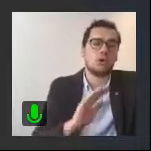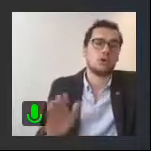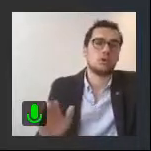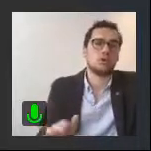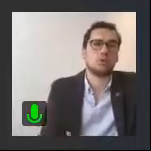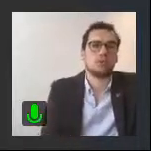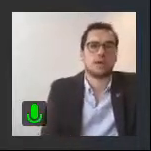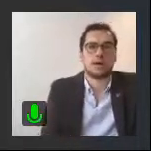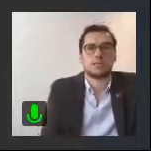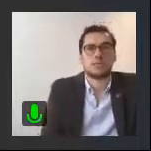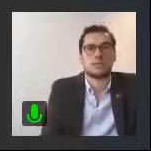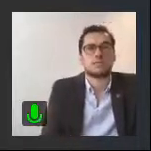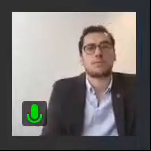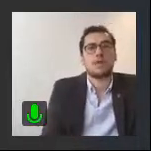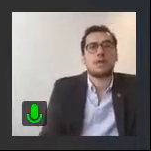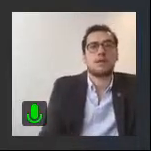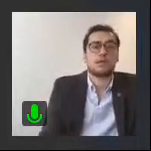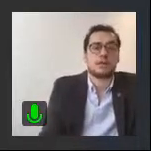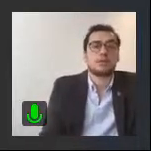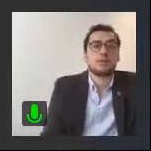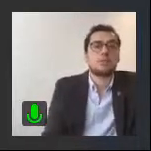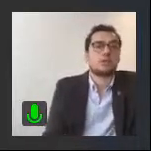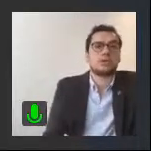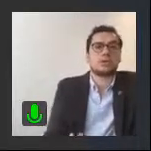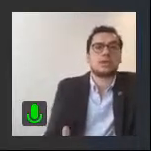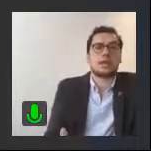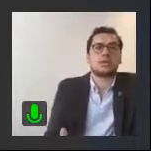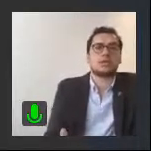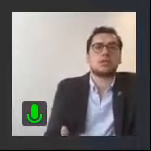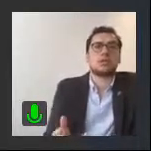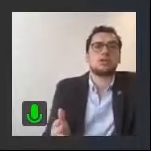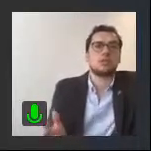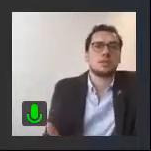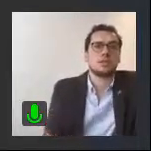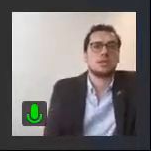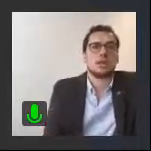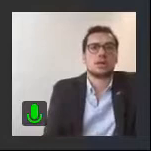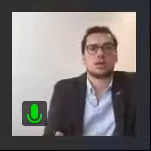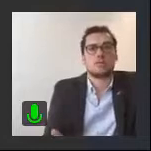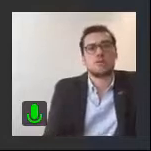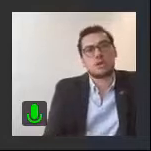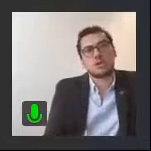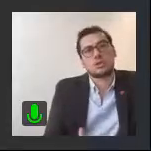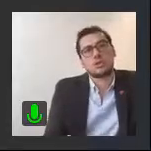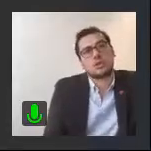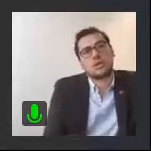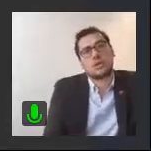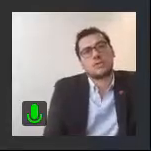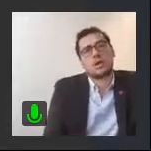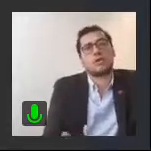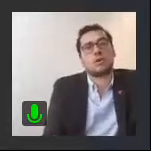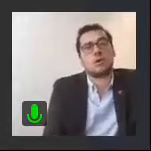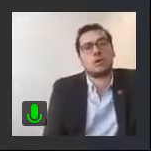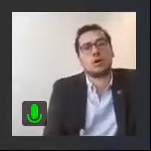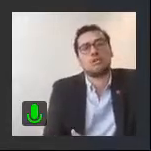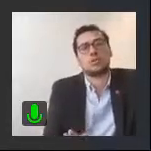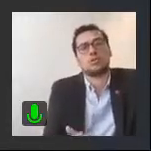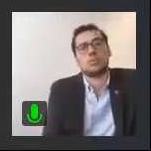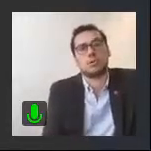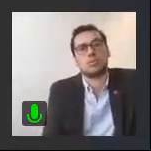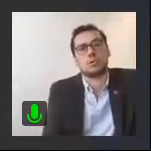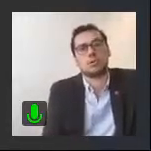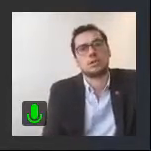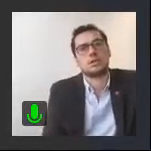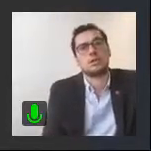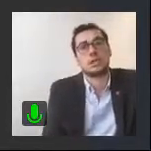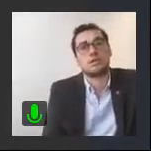less all European countries. Secondly, because it challenges the unity and the convergence that are at the core of the